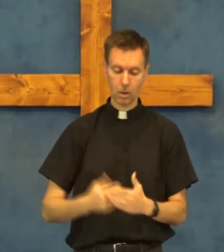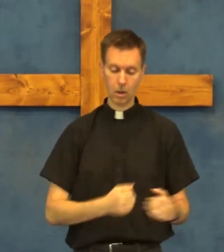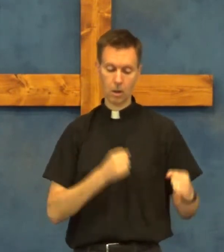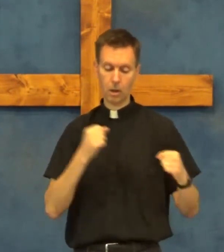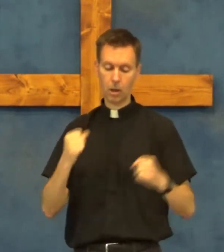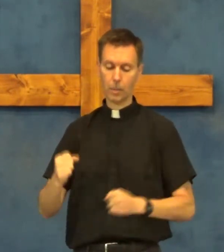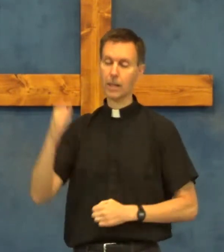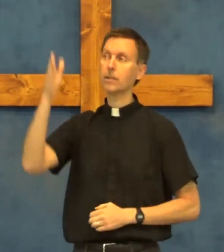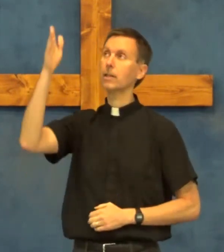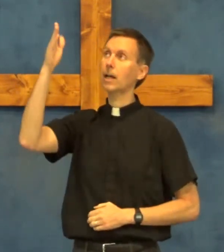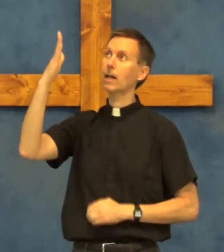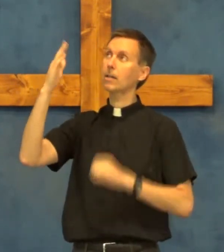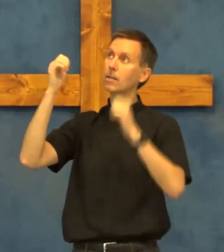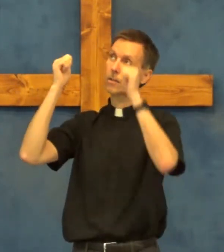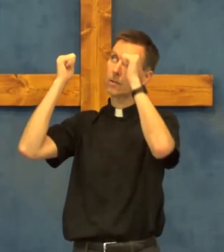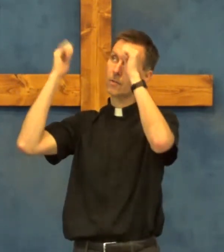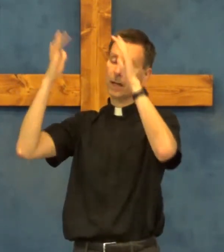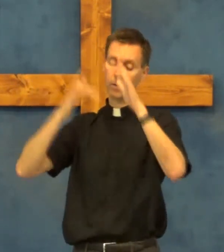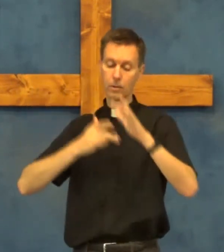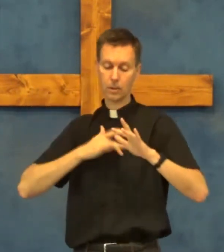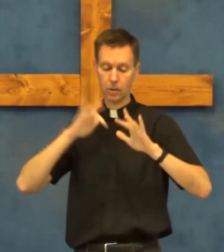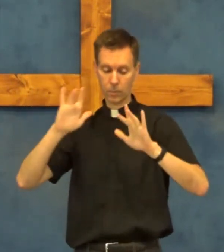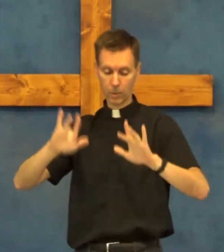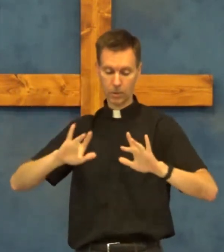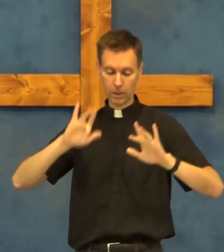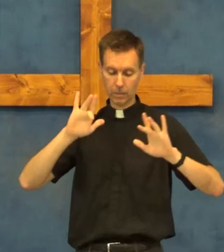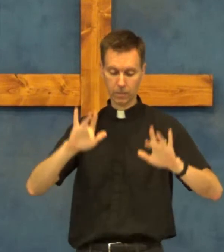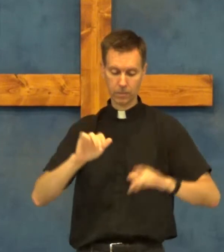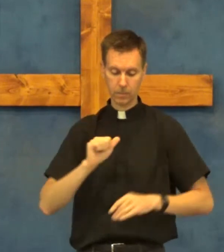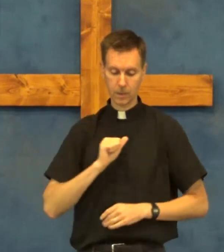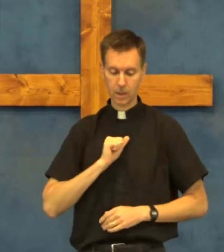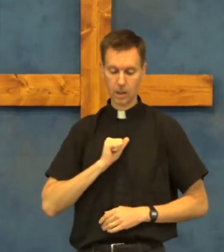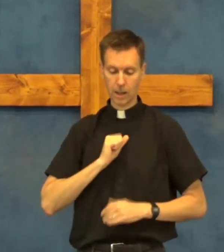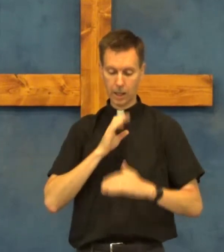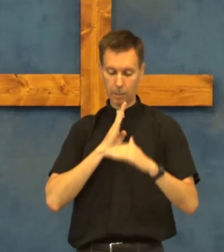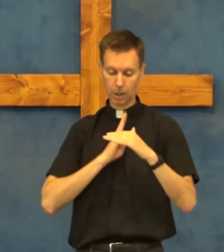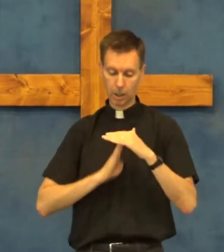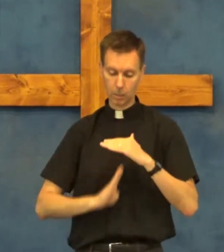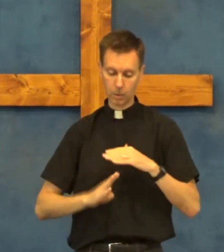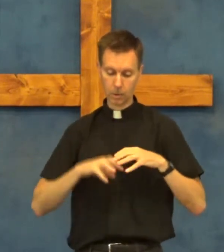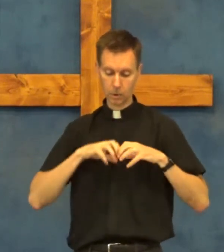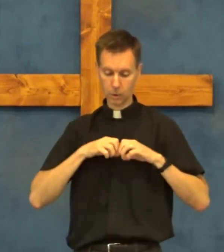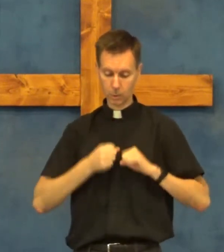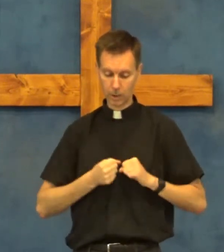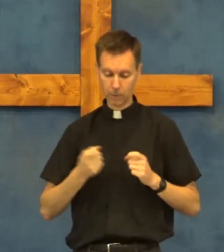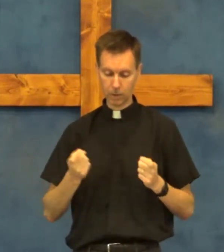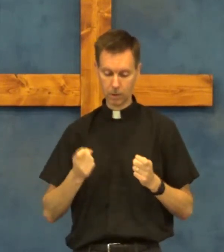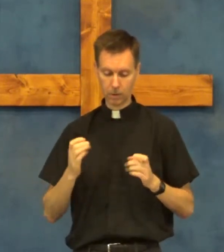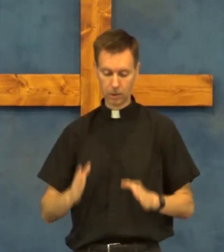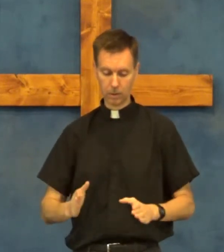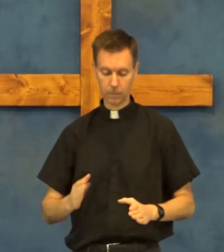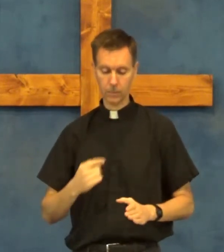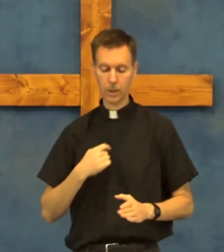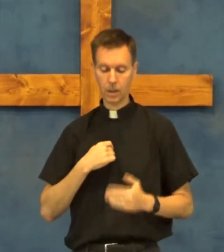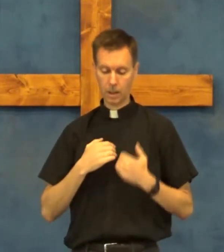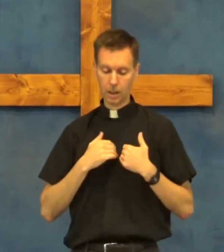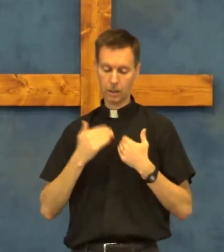Almighty God, Father of mercy, I am a humble grieving sinner. I